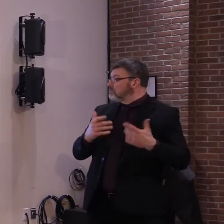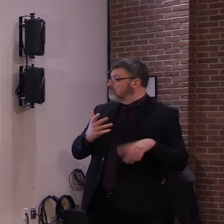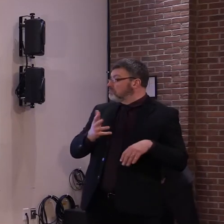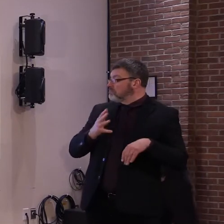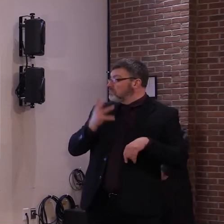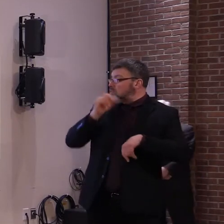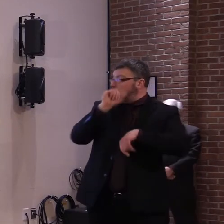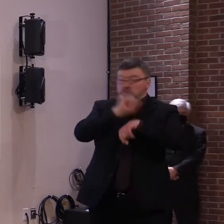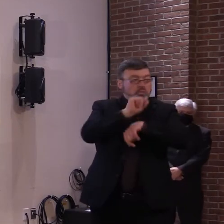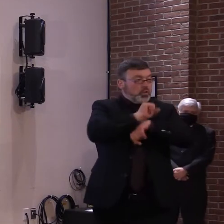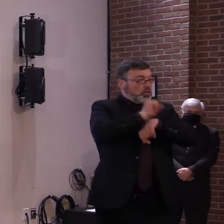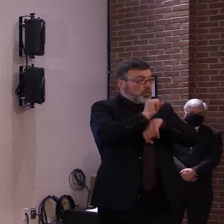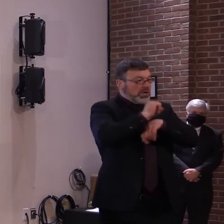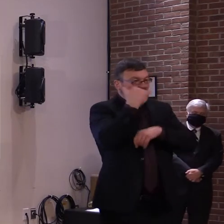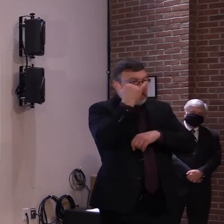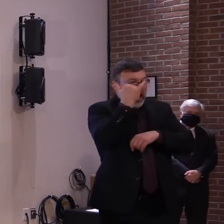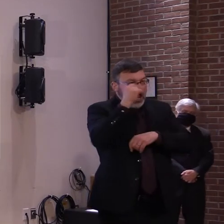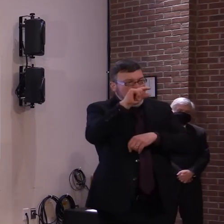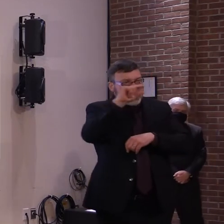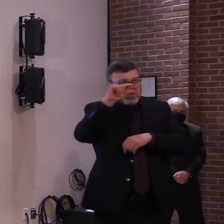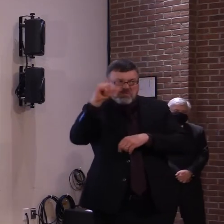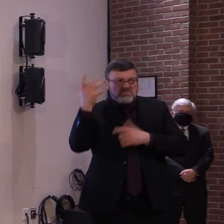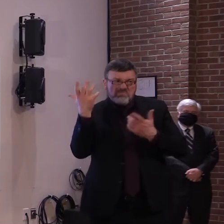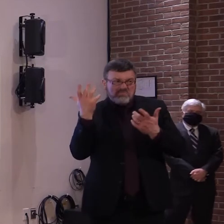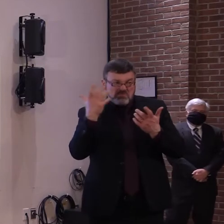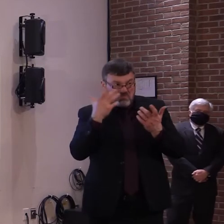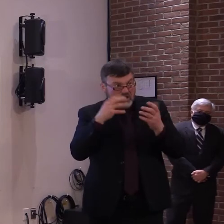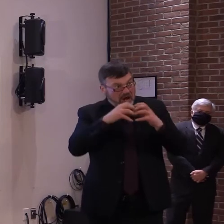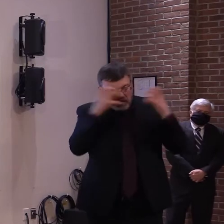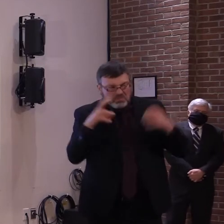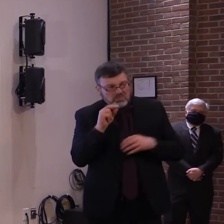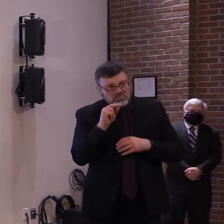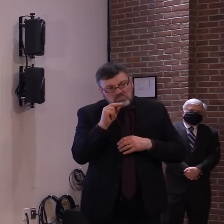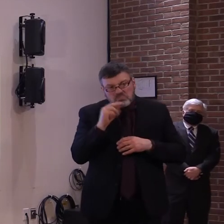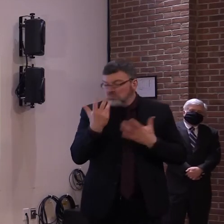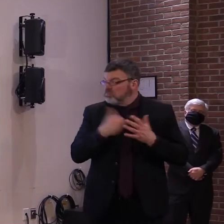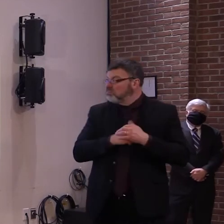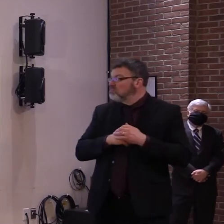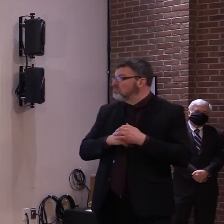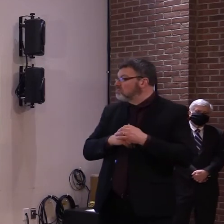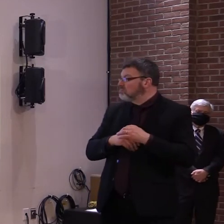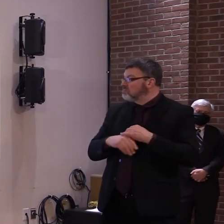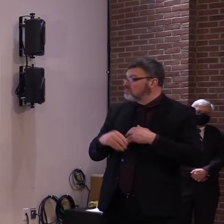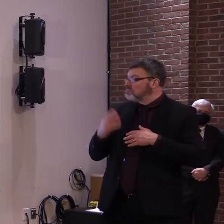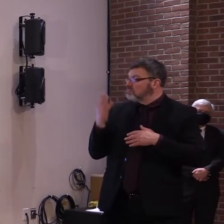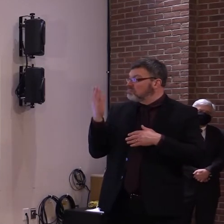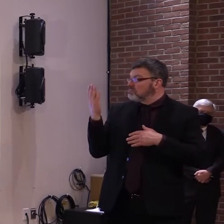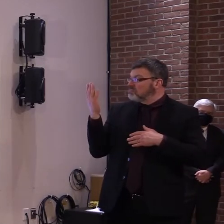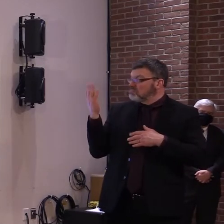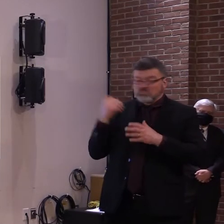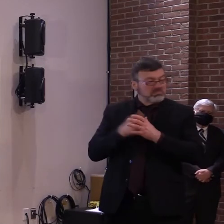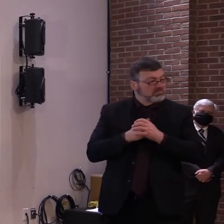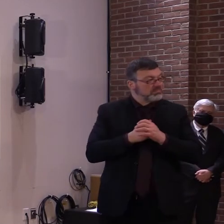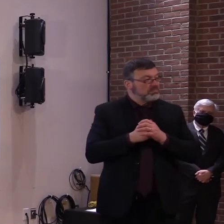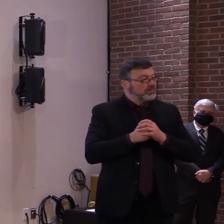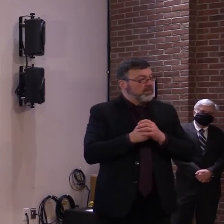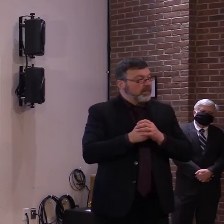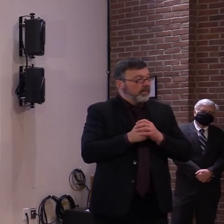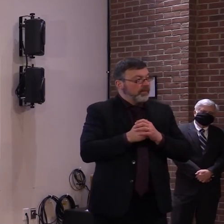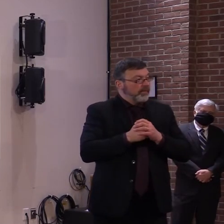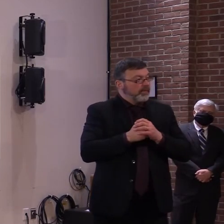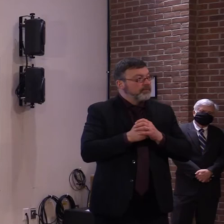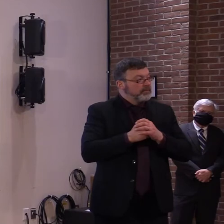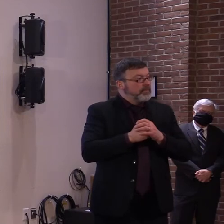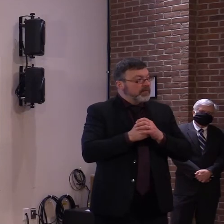on this outbreak data at the present time. Nor, by and large, are workplaces represented in green